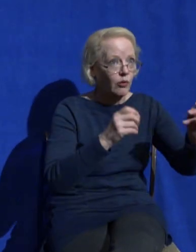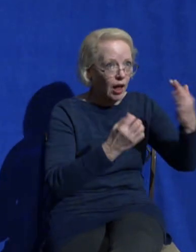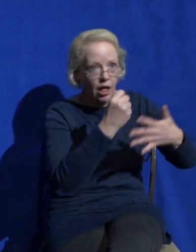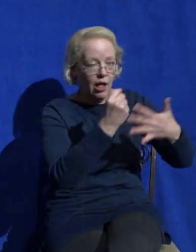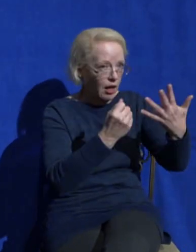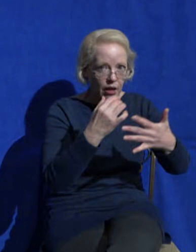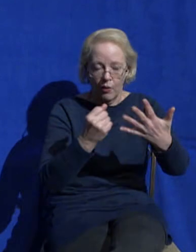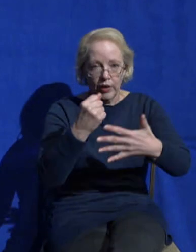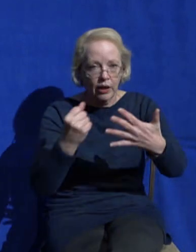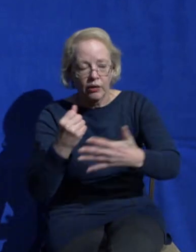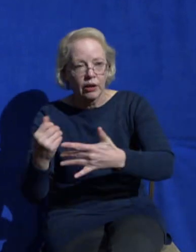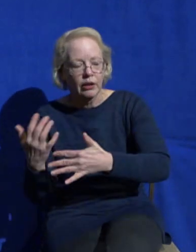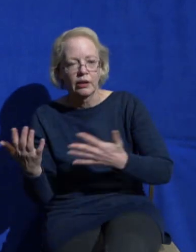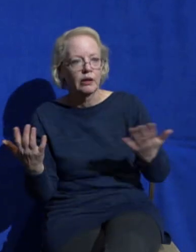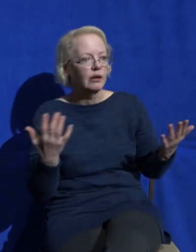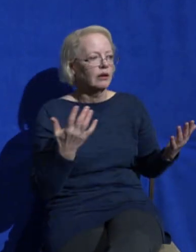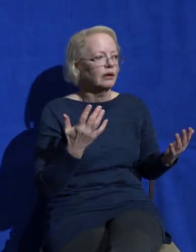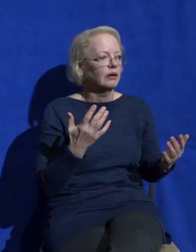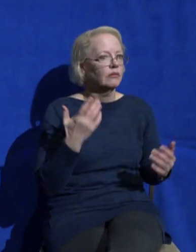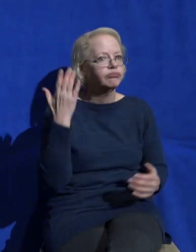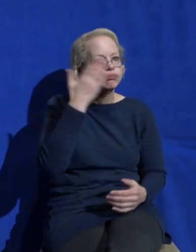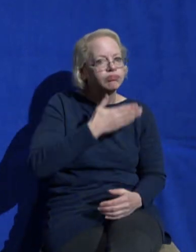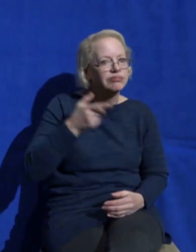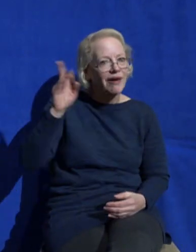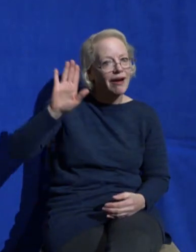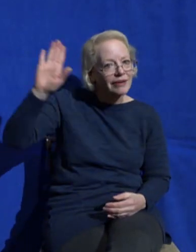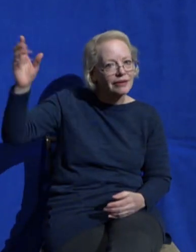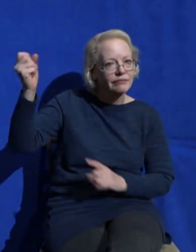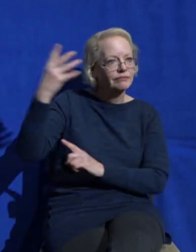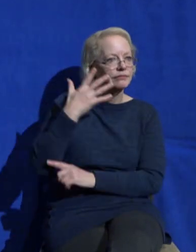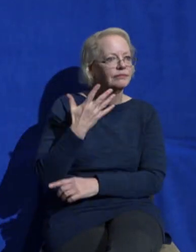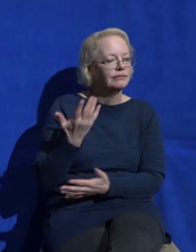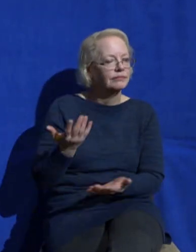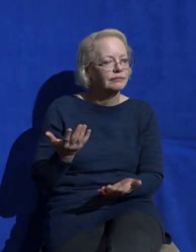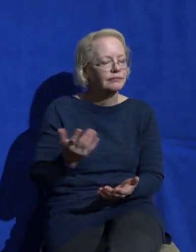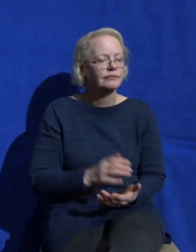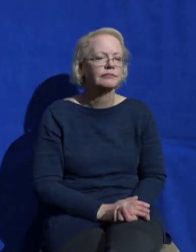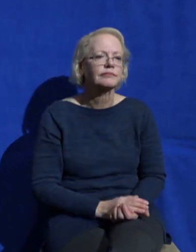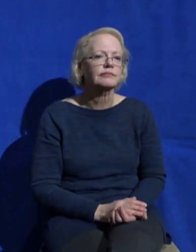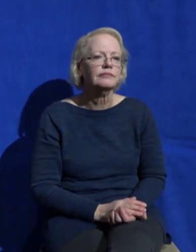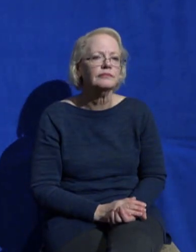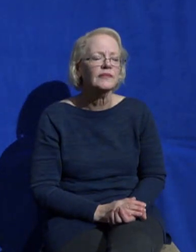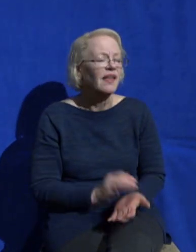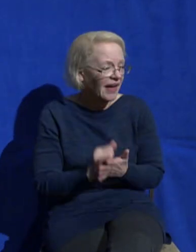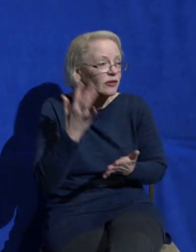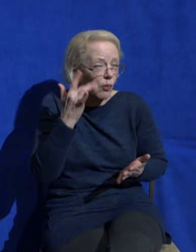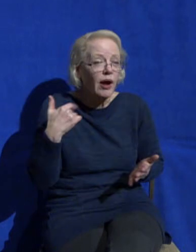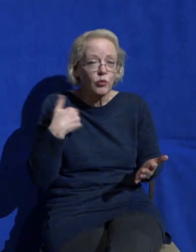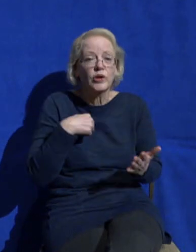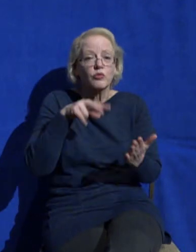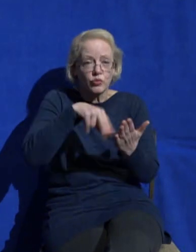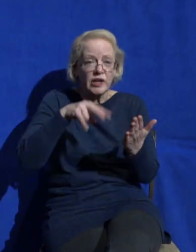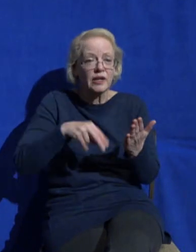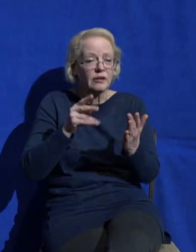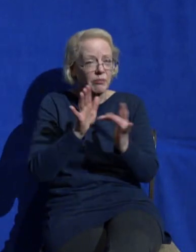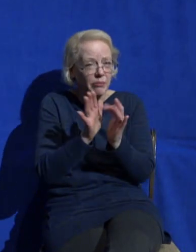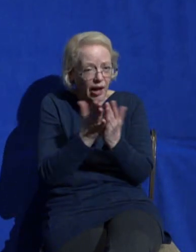and this is why when you read the gospels as we're reading through the reading through the gospels together and we've been preaching through the gospel of Mark